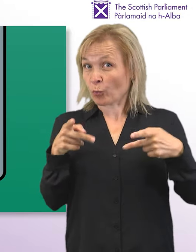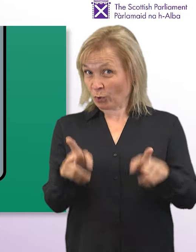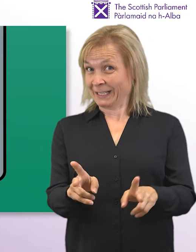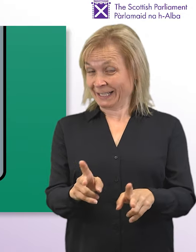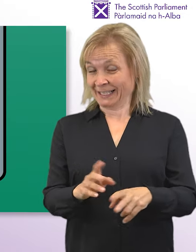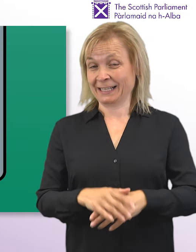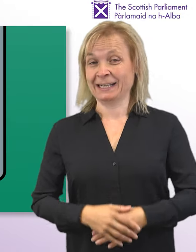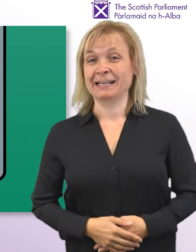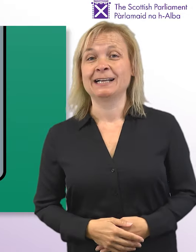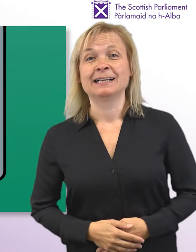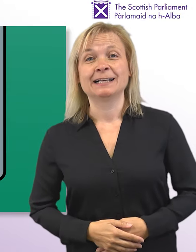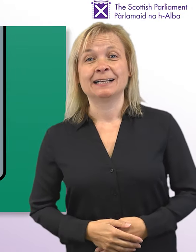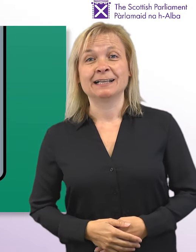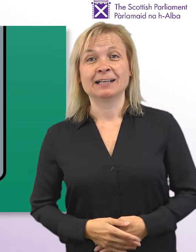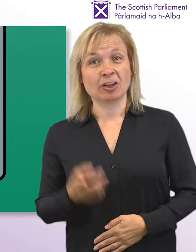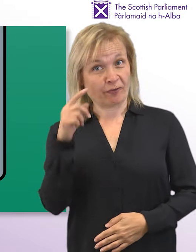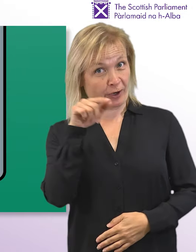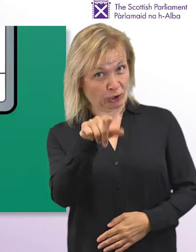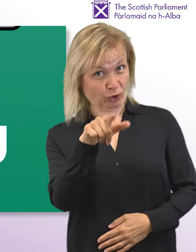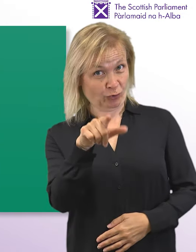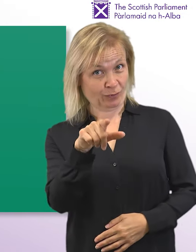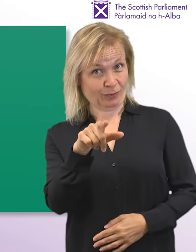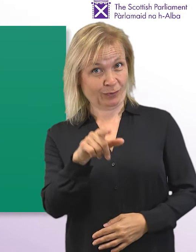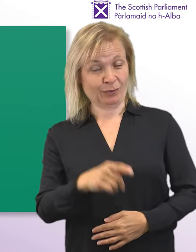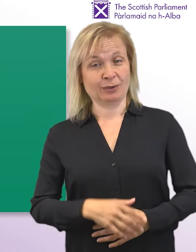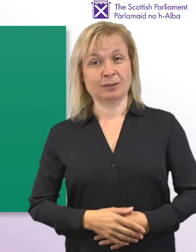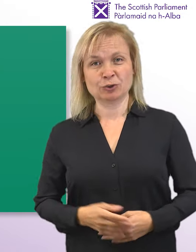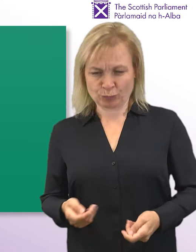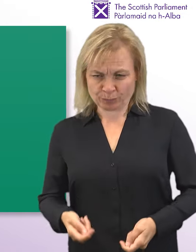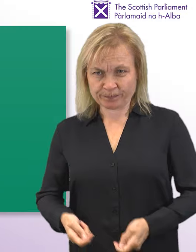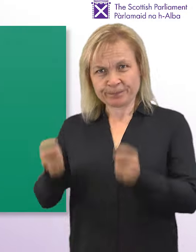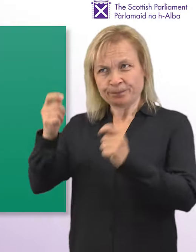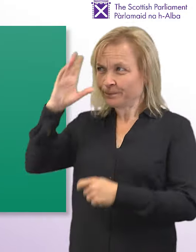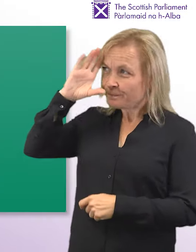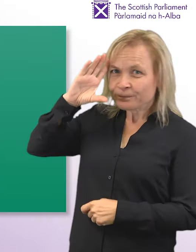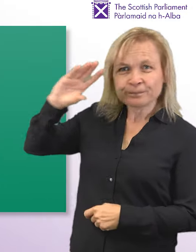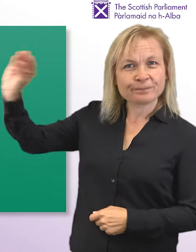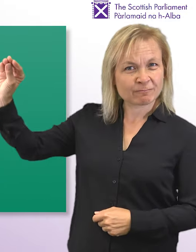A public petition is one way for you to raise an issue in the Scottish Parliament